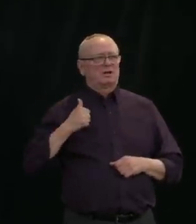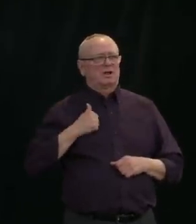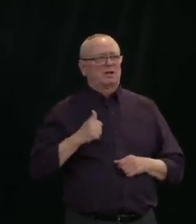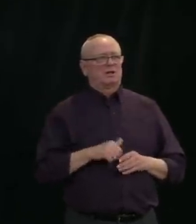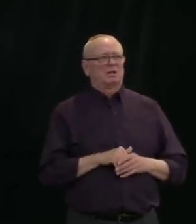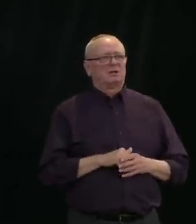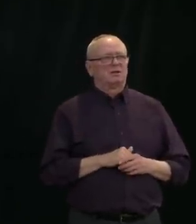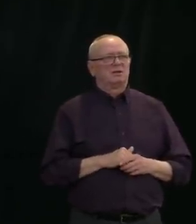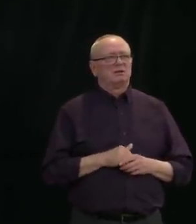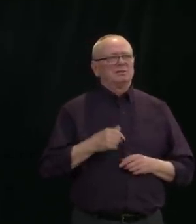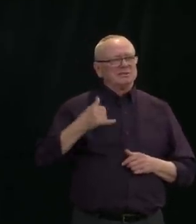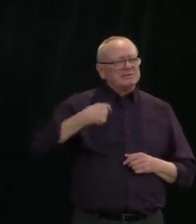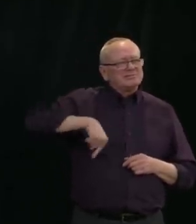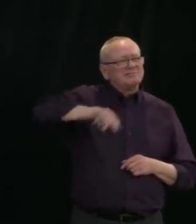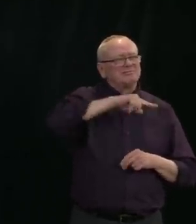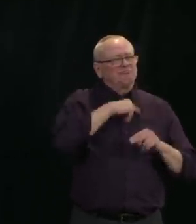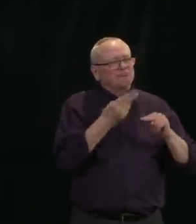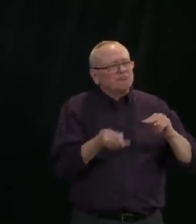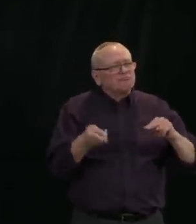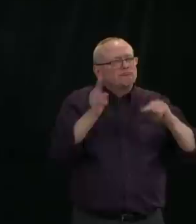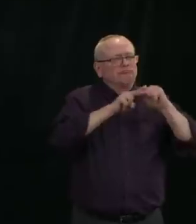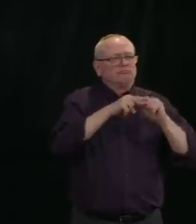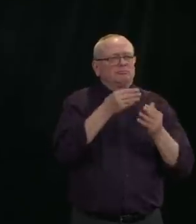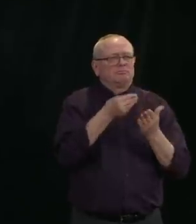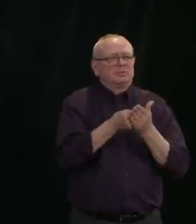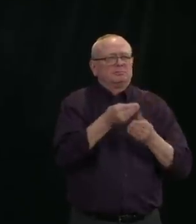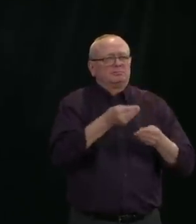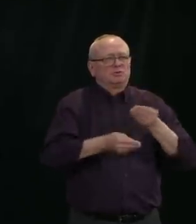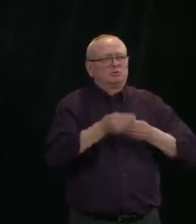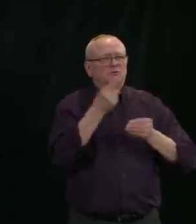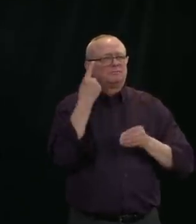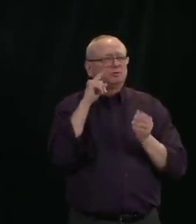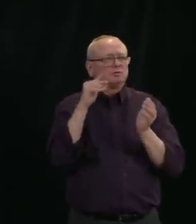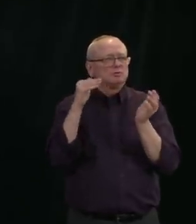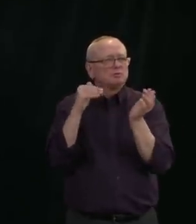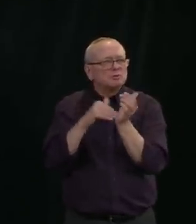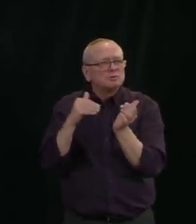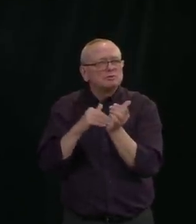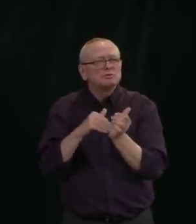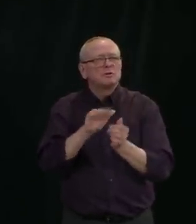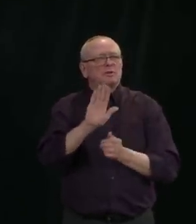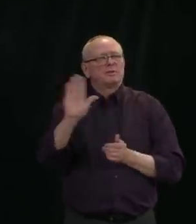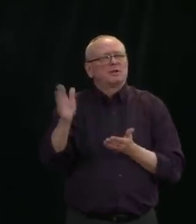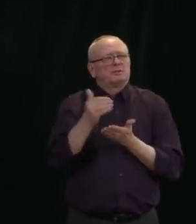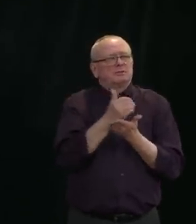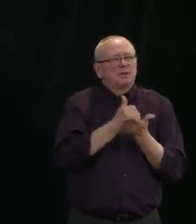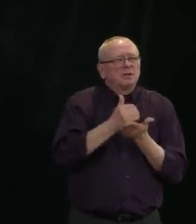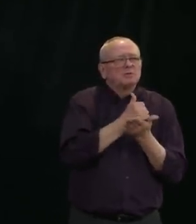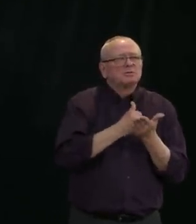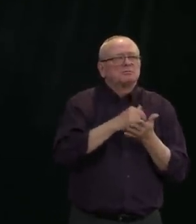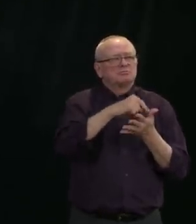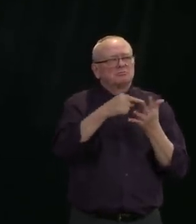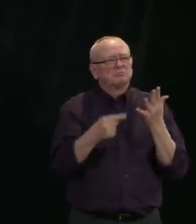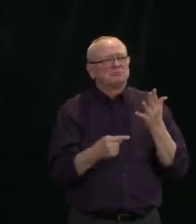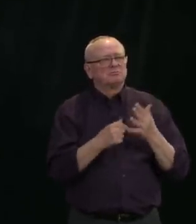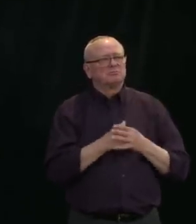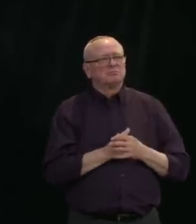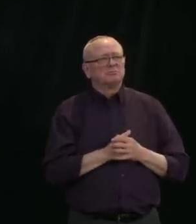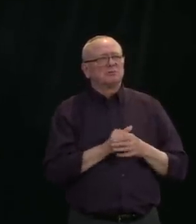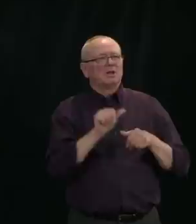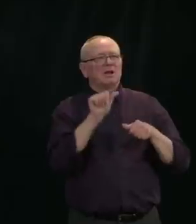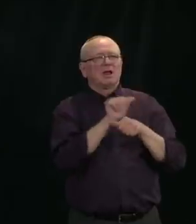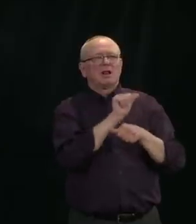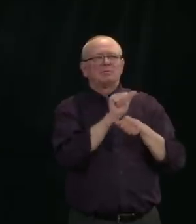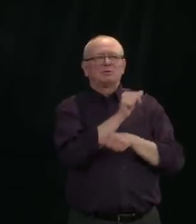compensation. As I've always said, we support, admire and respect our